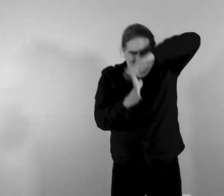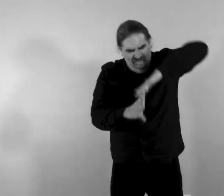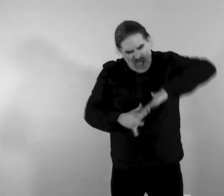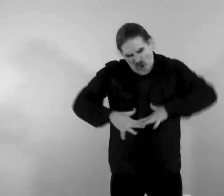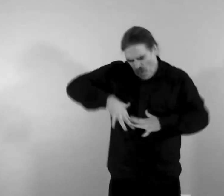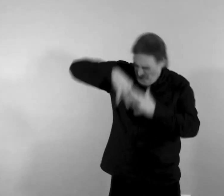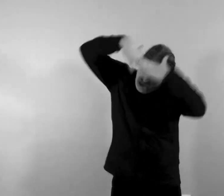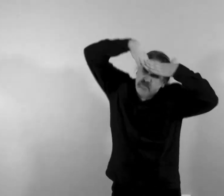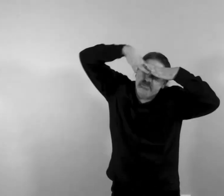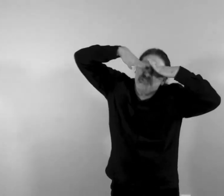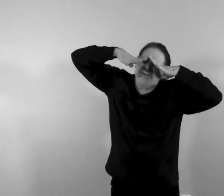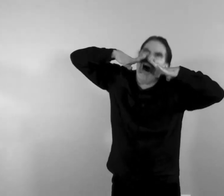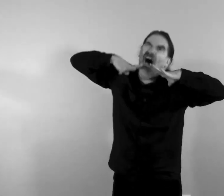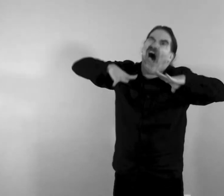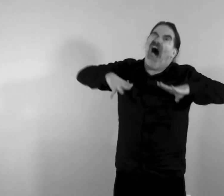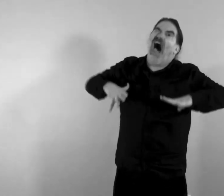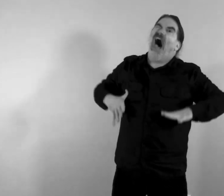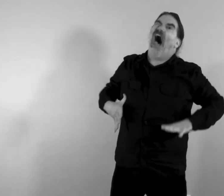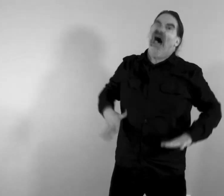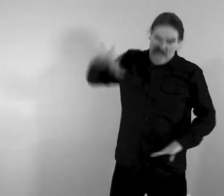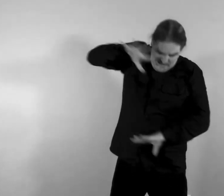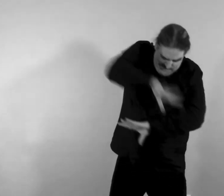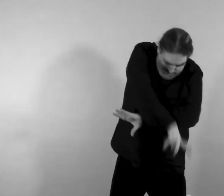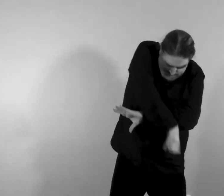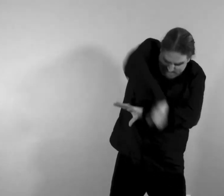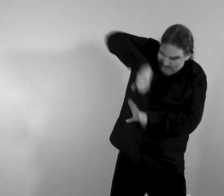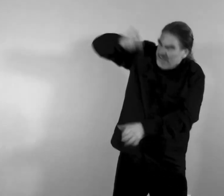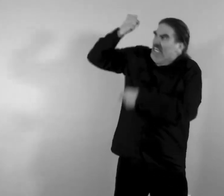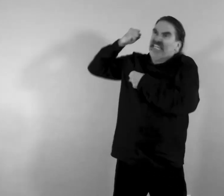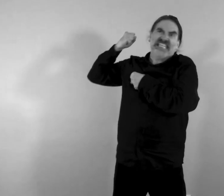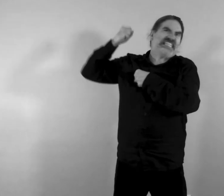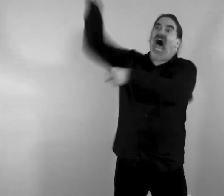rises a protestor sign in hand